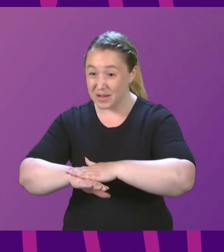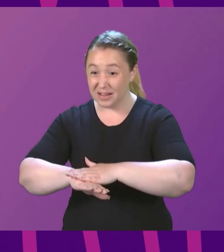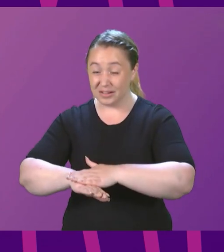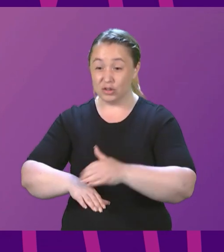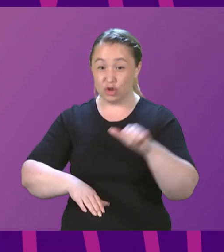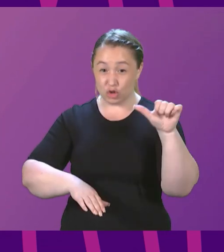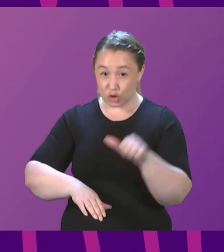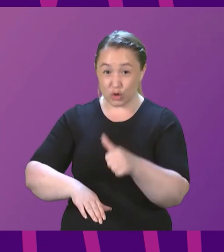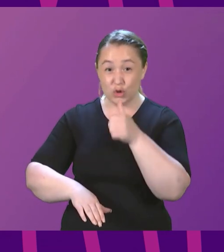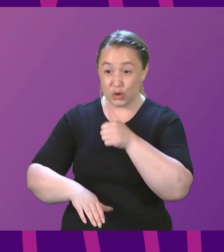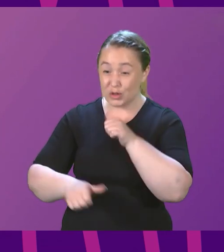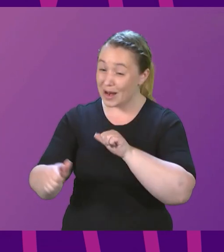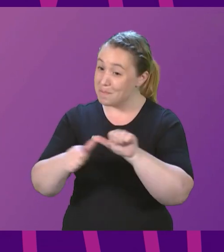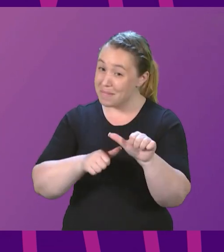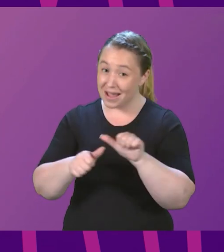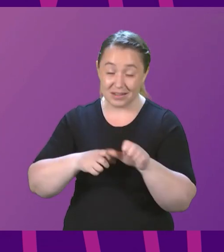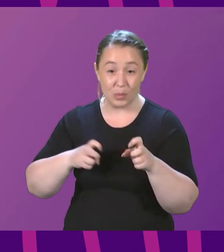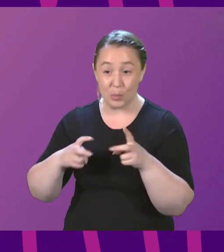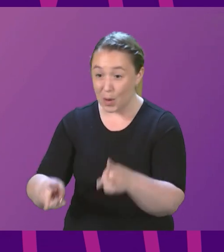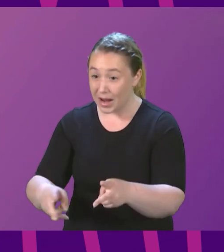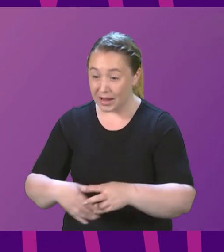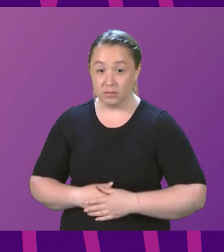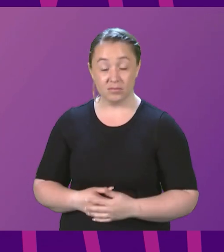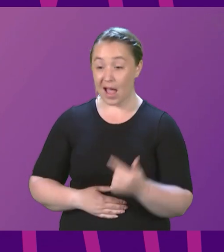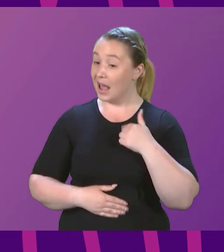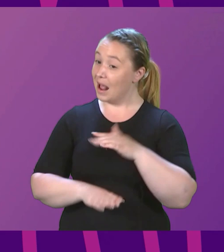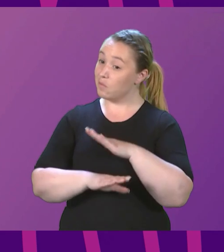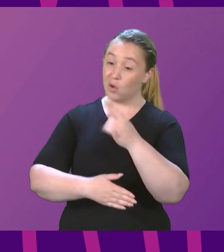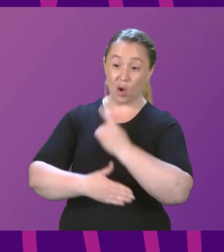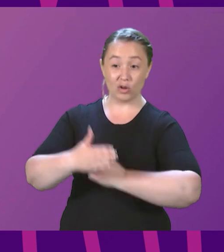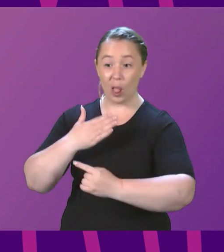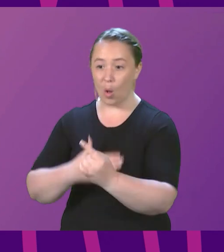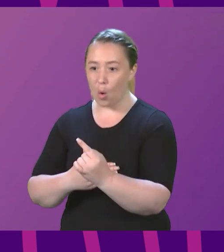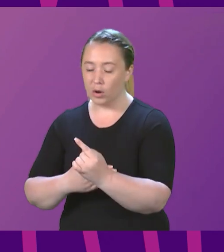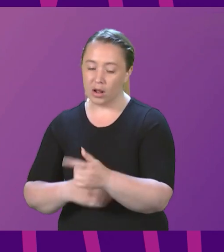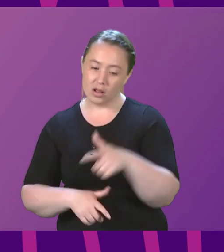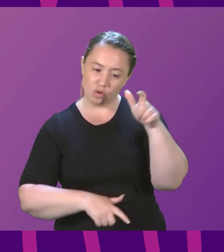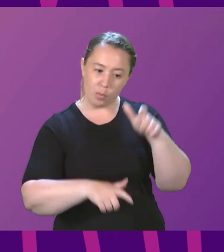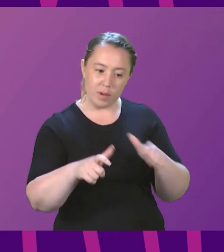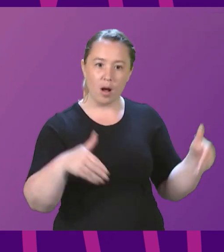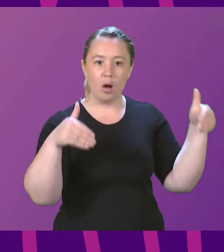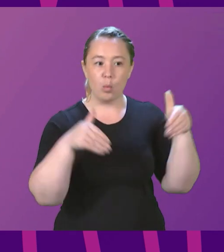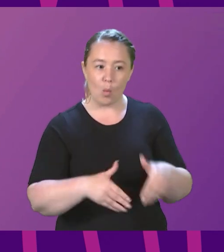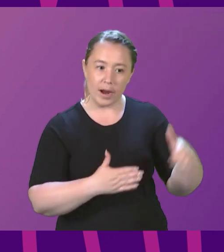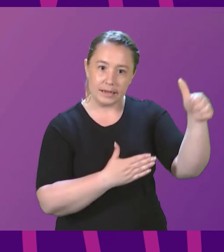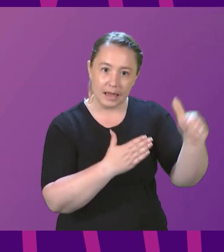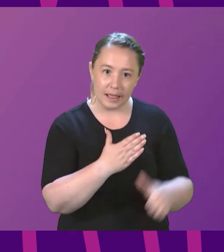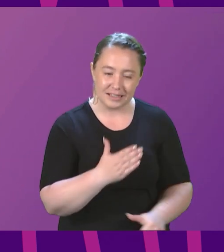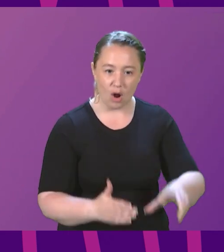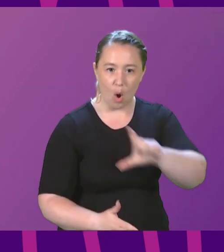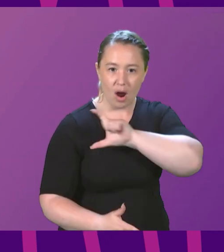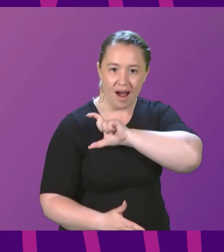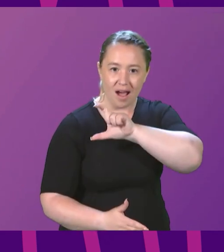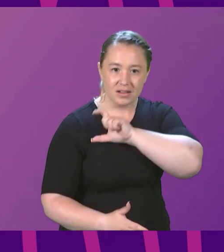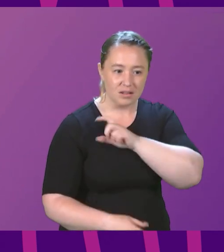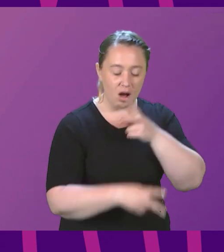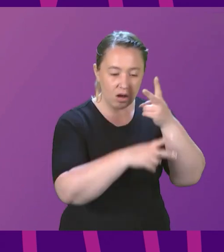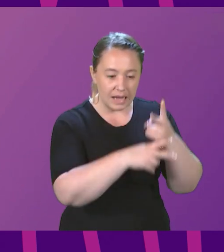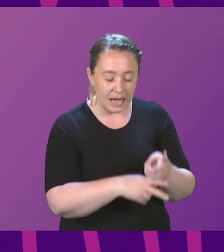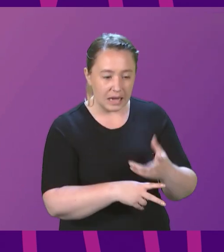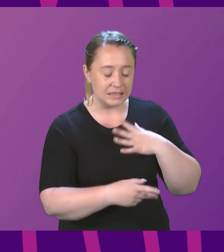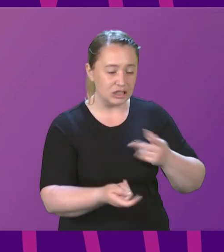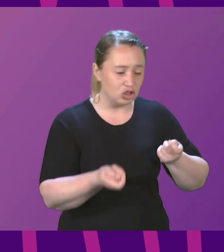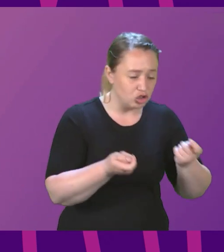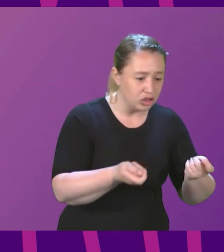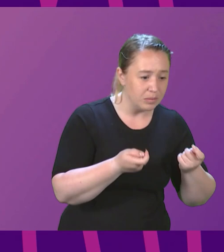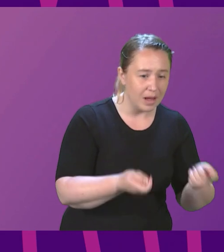I am not alone. I am sure that those waiting for cancer care in the longest queue on record can think of